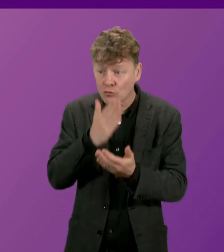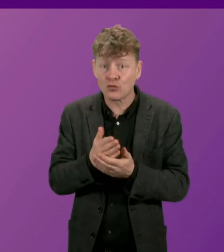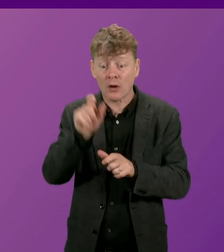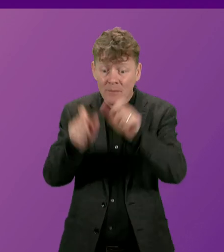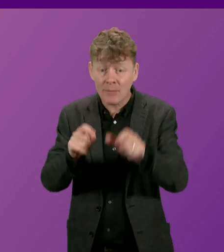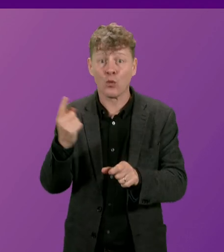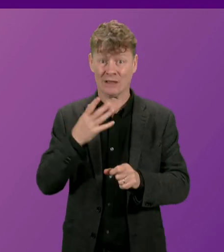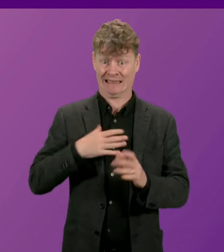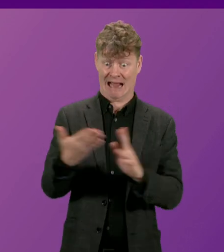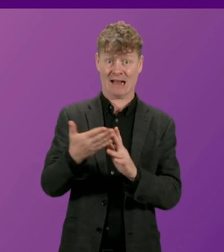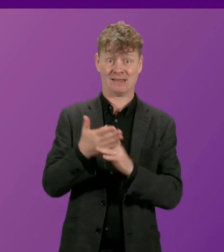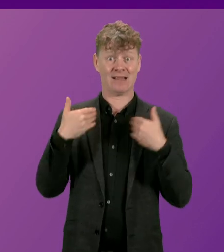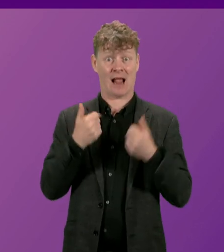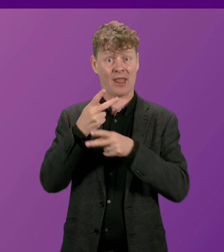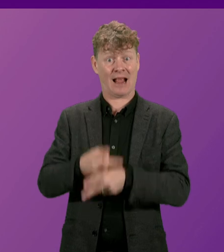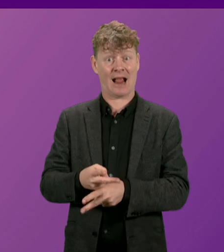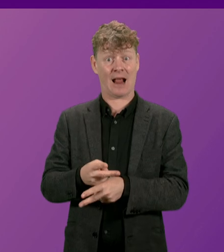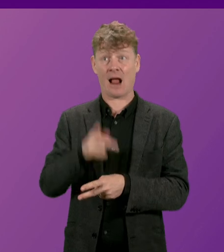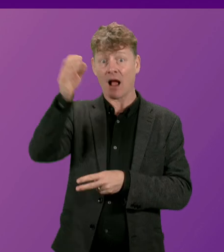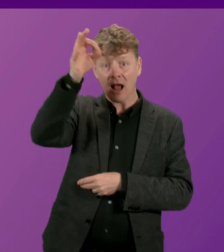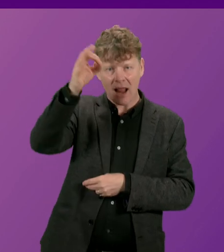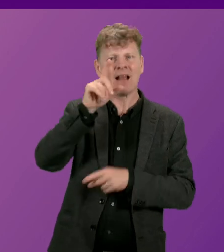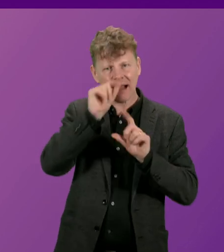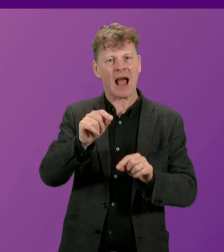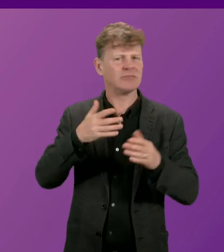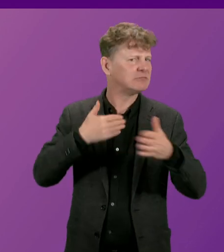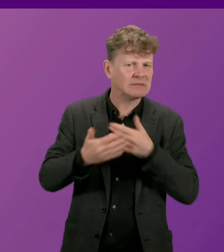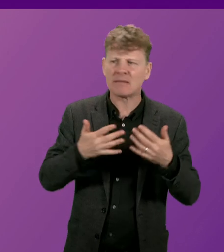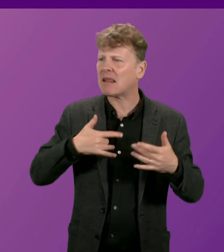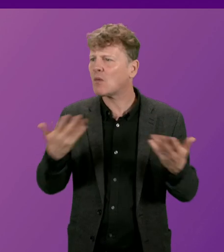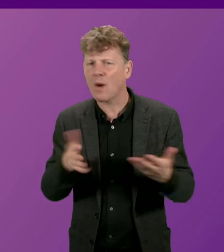to access health care needs are able to do so, regardless of their location.